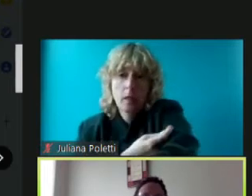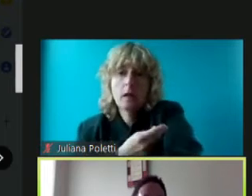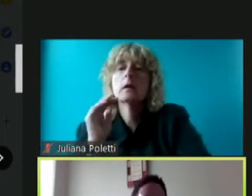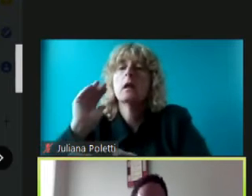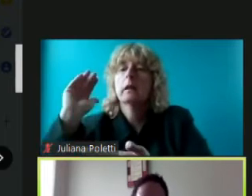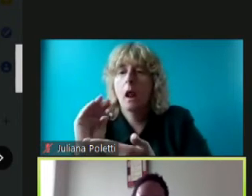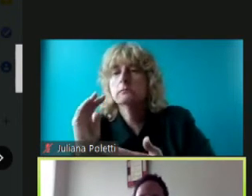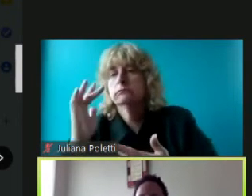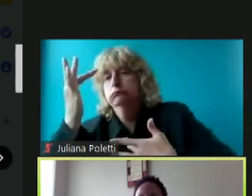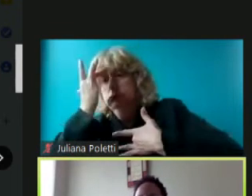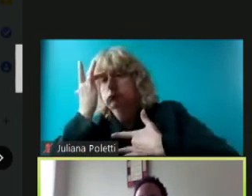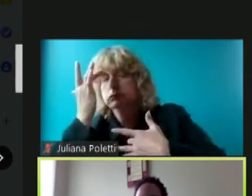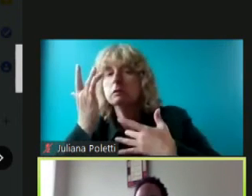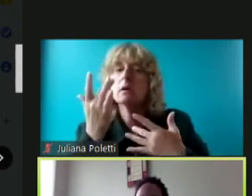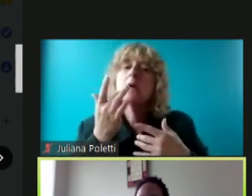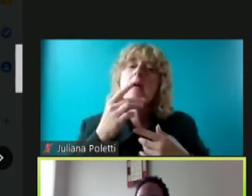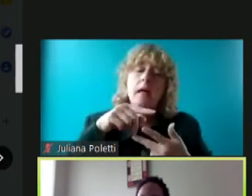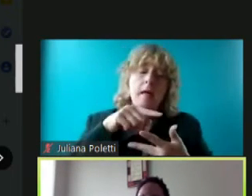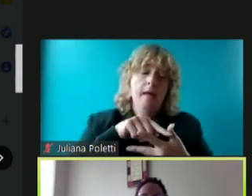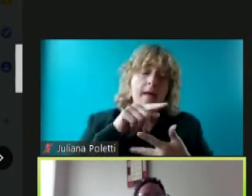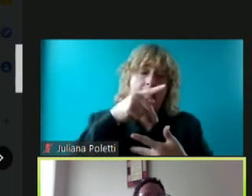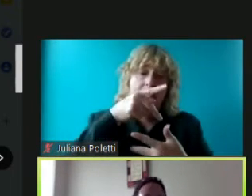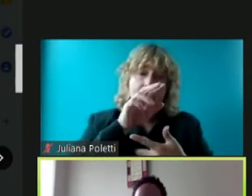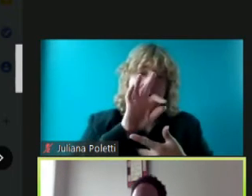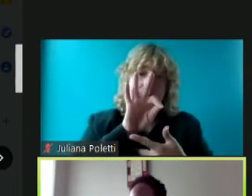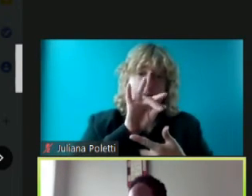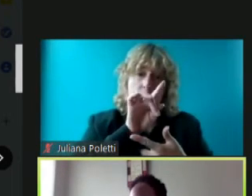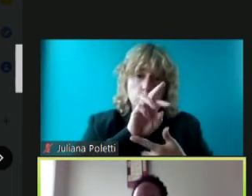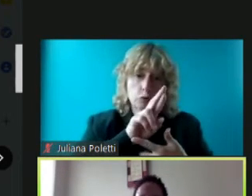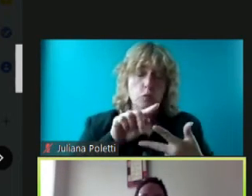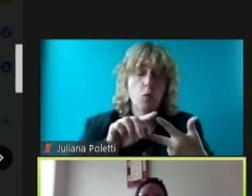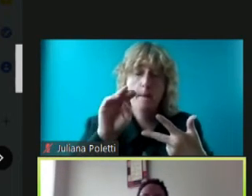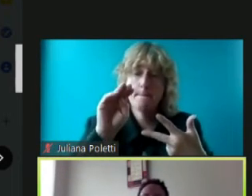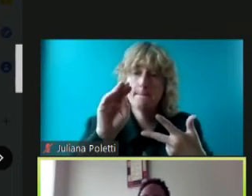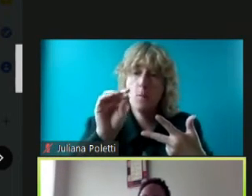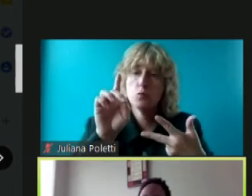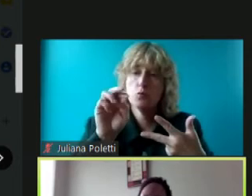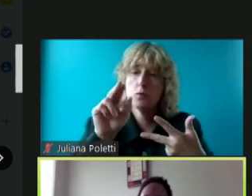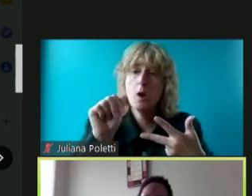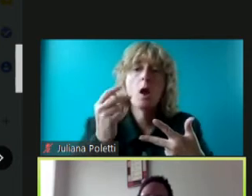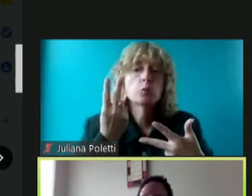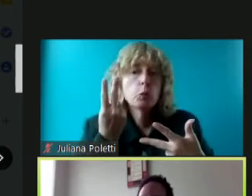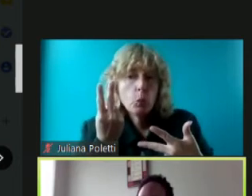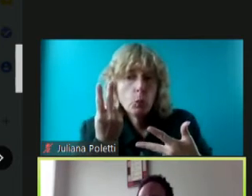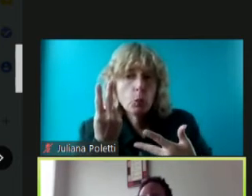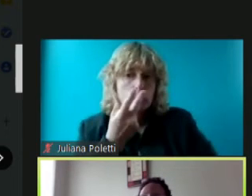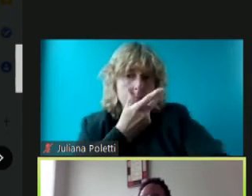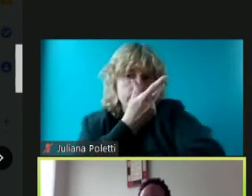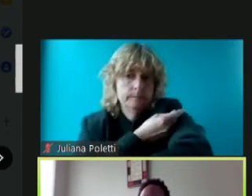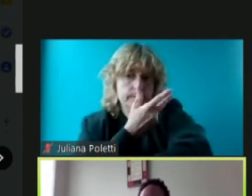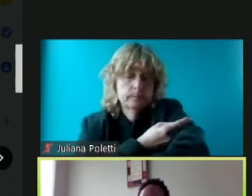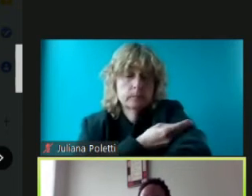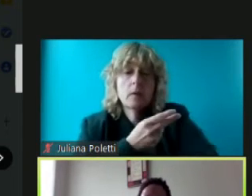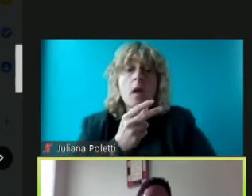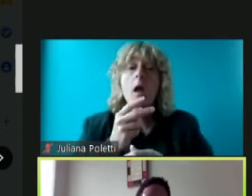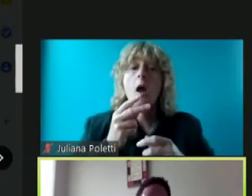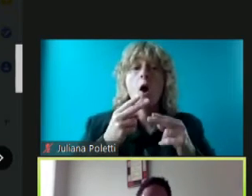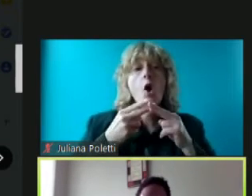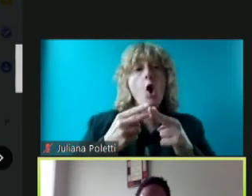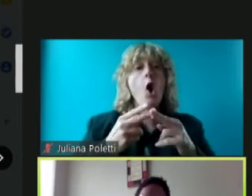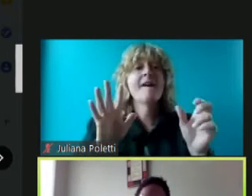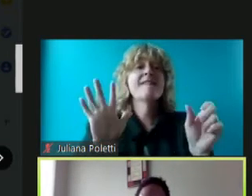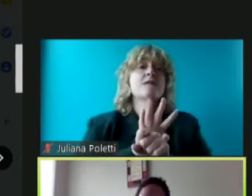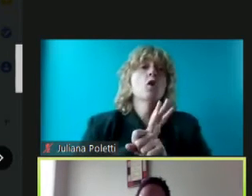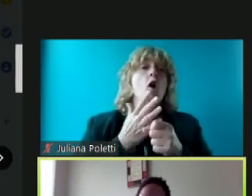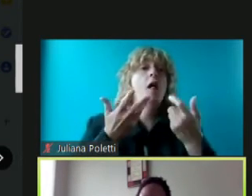moderna are still a two dose series you're not fully vaccinated until 14 days after the second